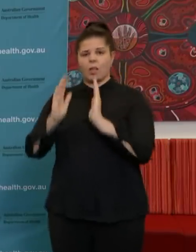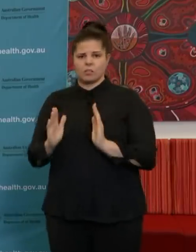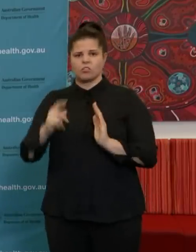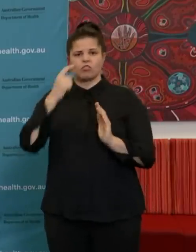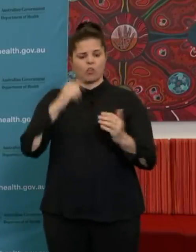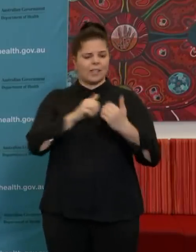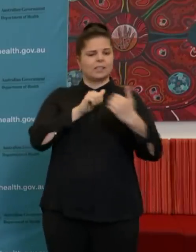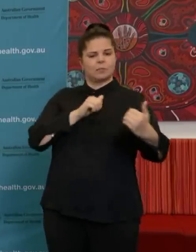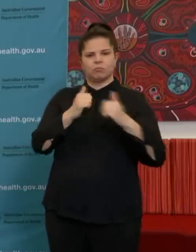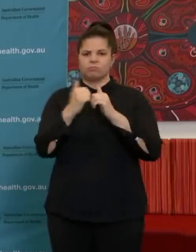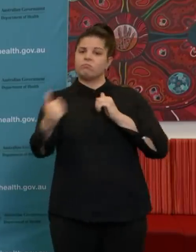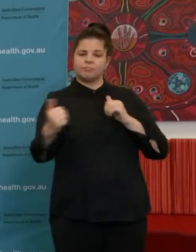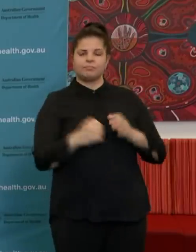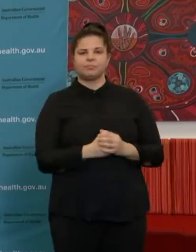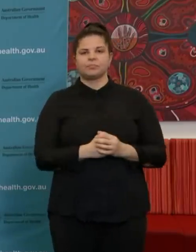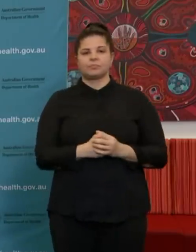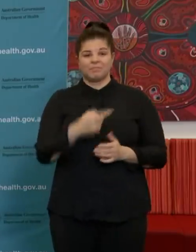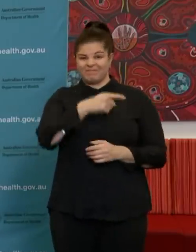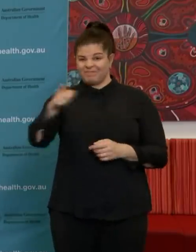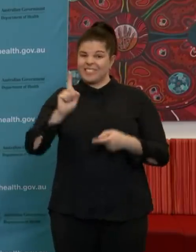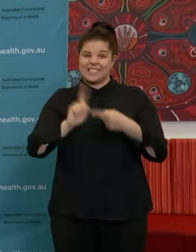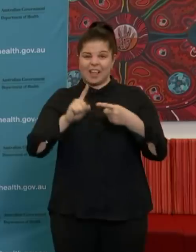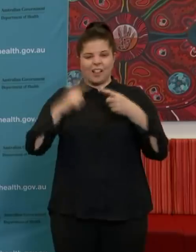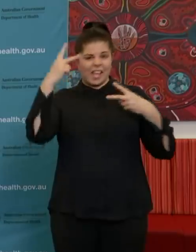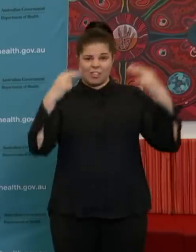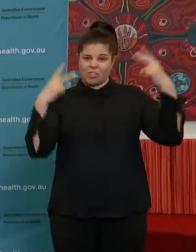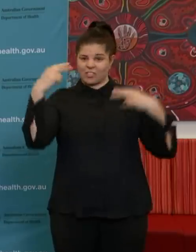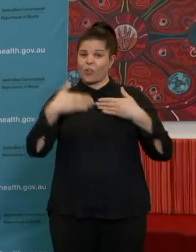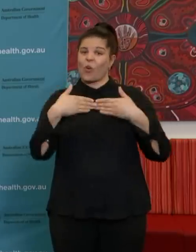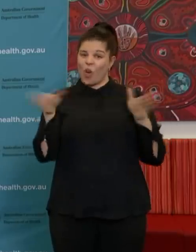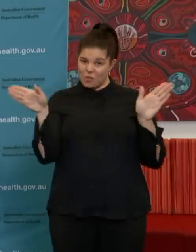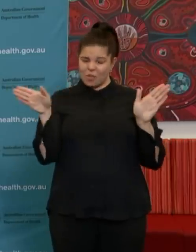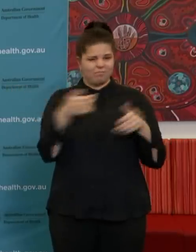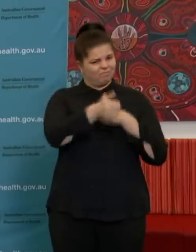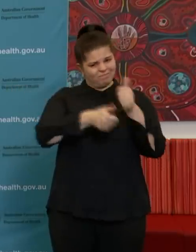A shout out to the hairdressers that are working through that as well in terms of